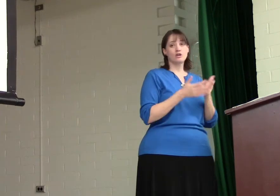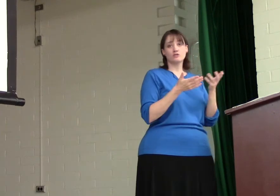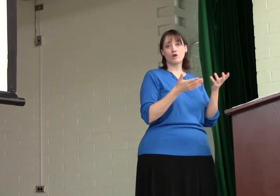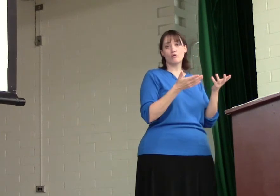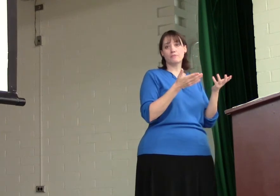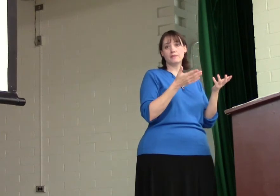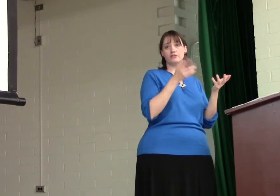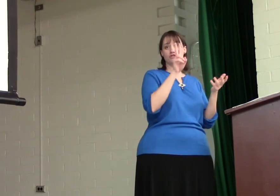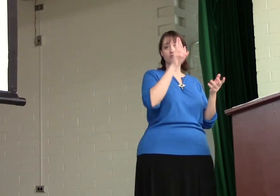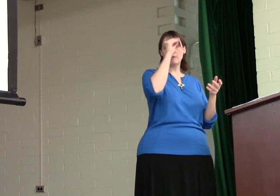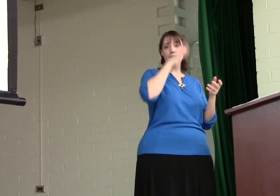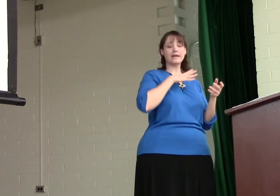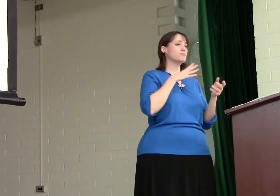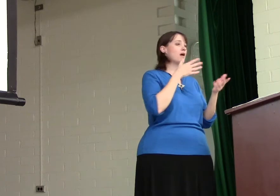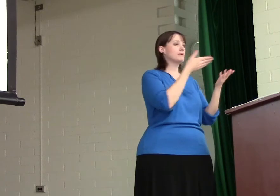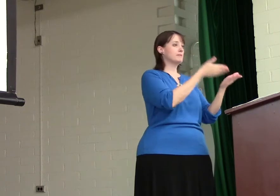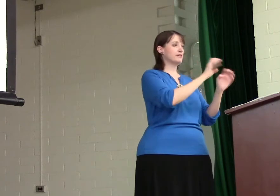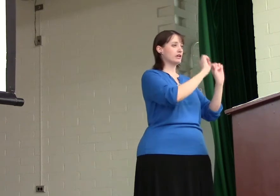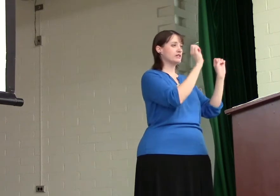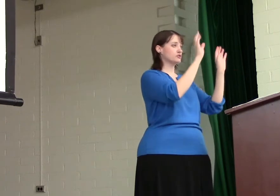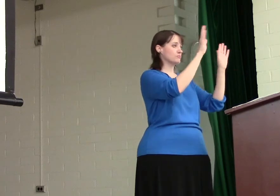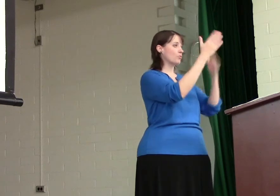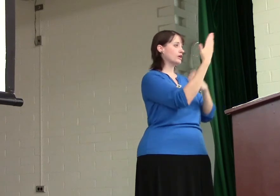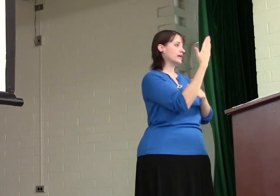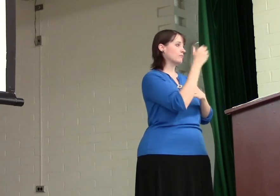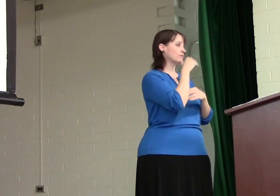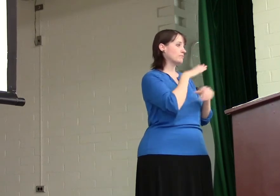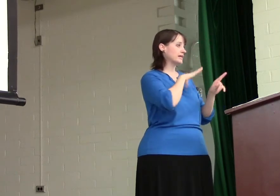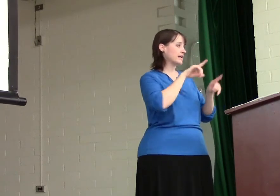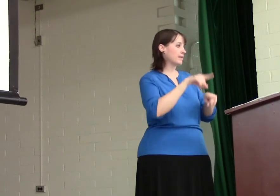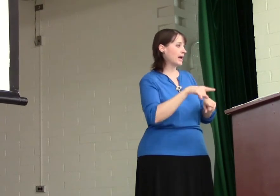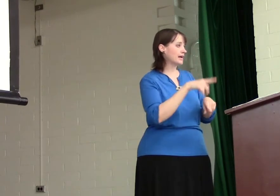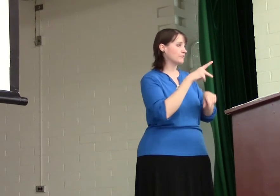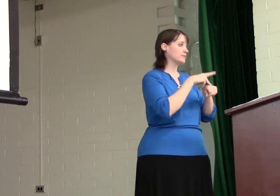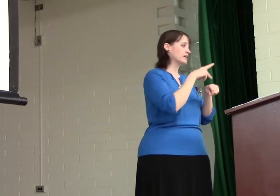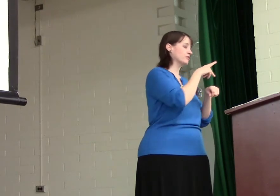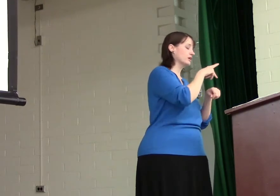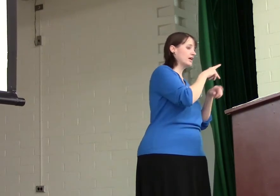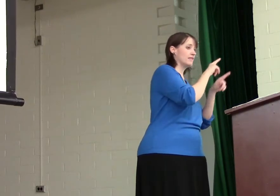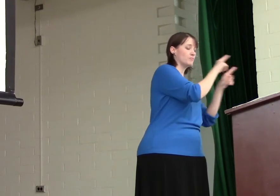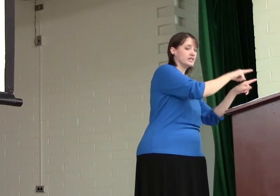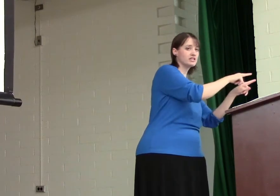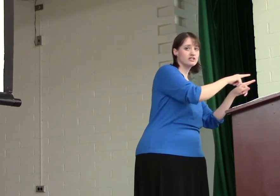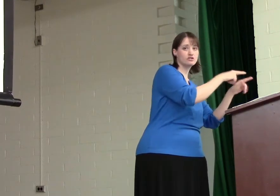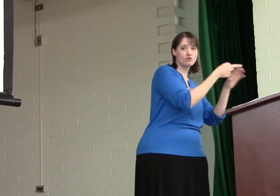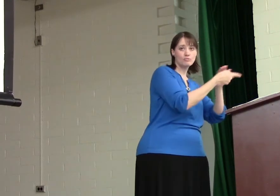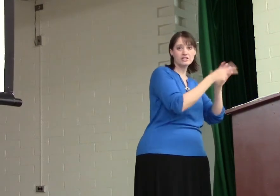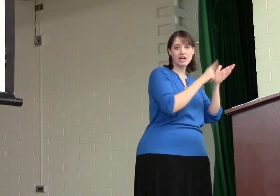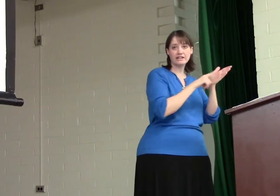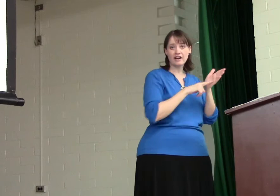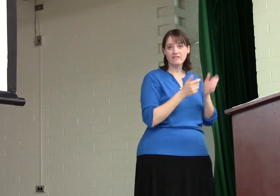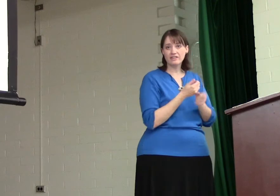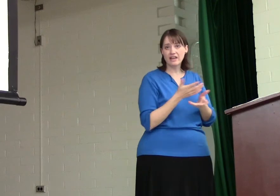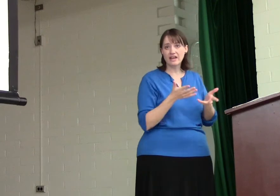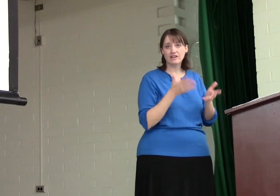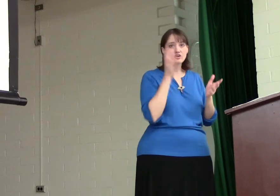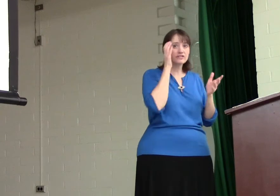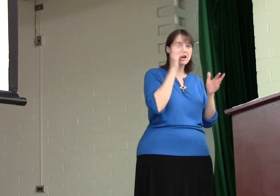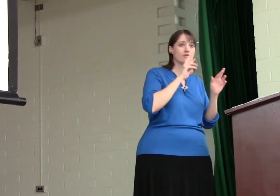So, these two men, they had probably been there Easter morning when the women came back, and Peter, and went to the tomb and checked out everything, and heard the other